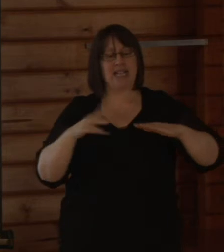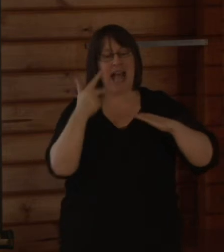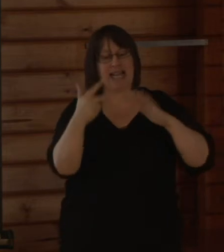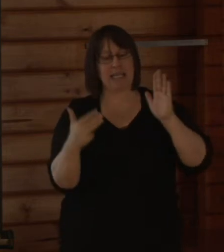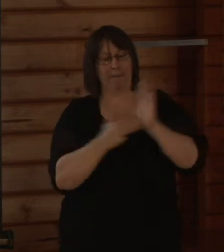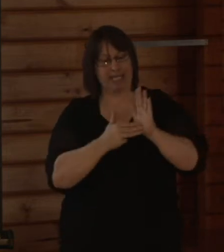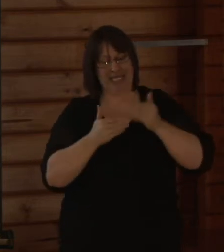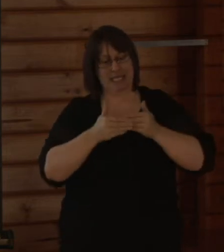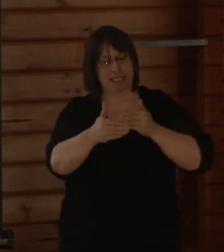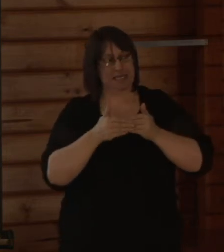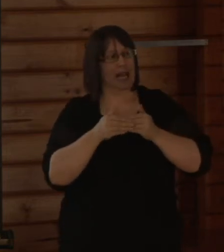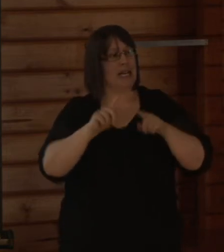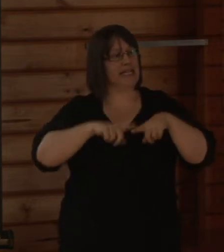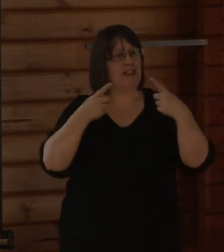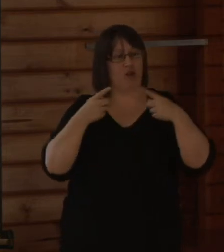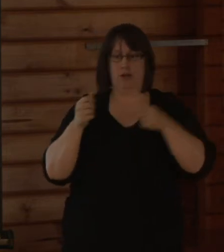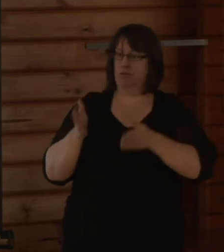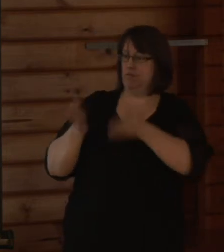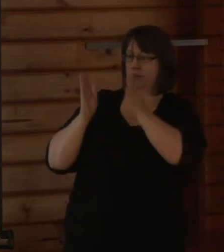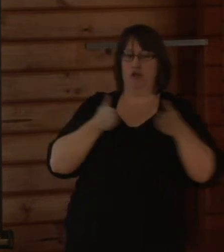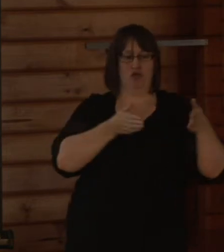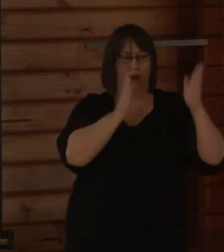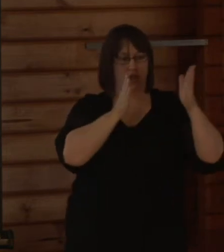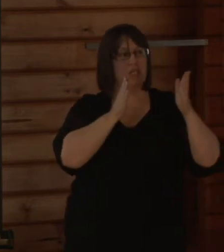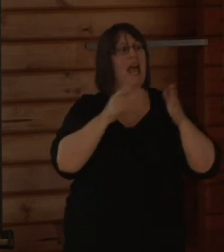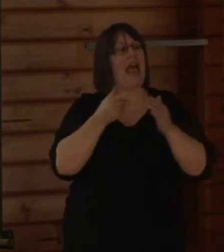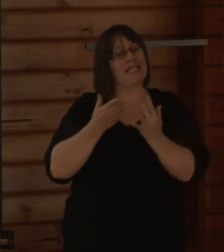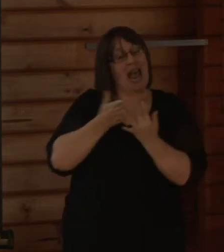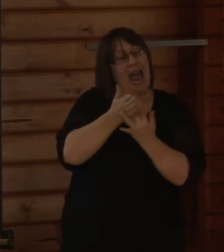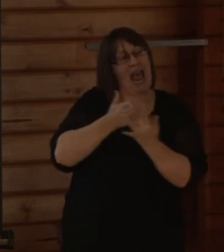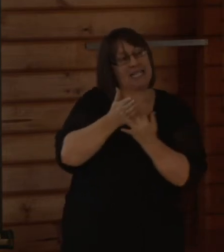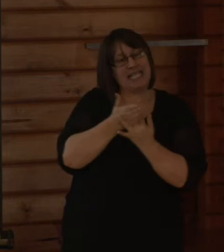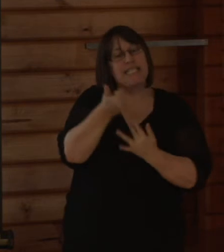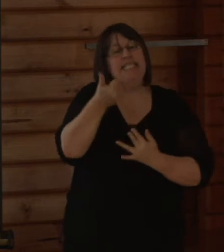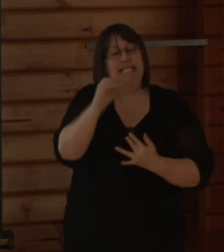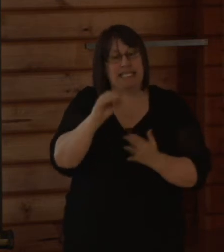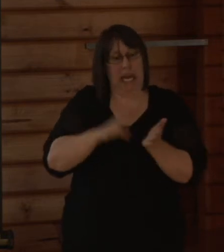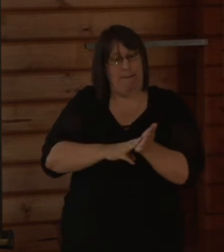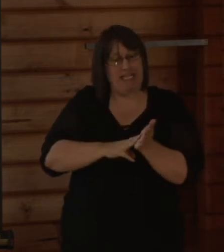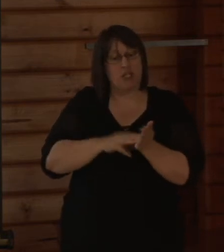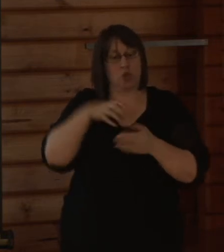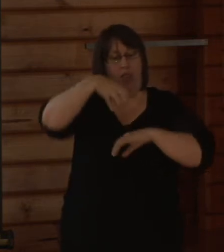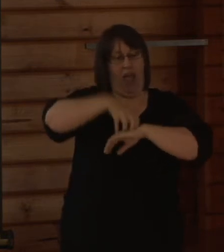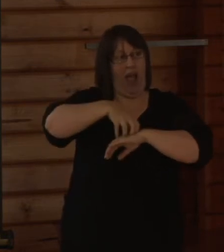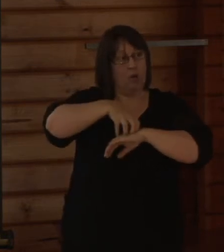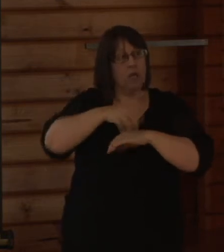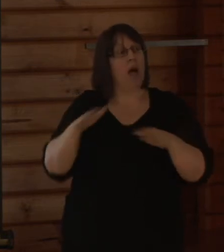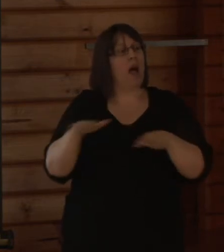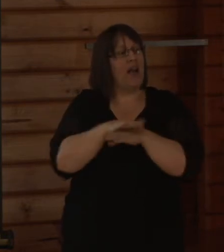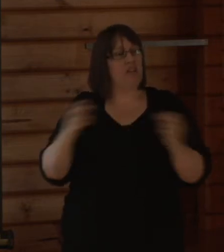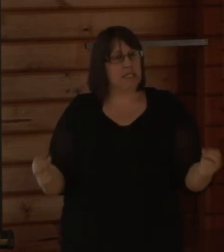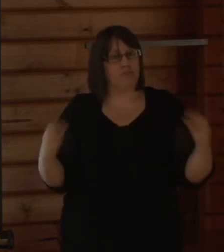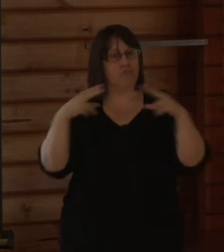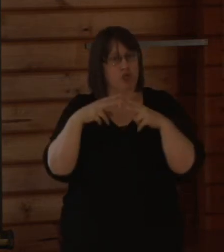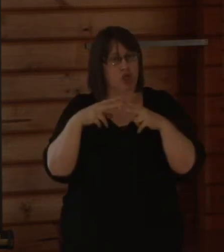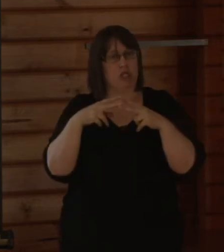and the pertinent structures and the main access within 60 metres of the dwelling. They also cover all bridges and culverts located